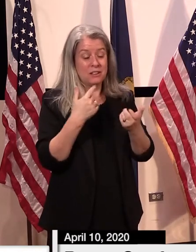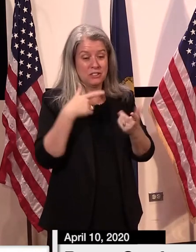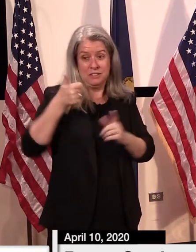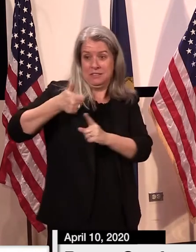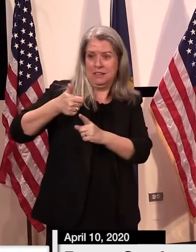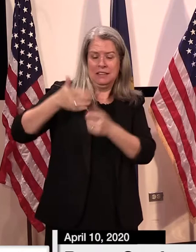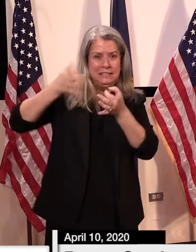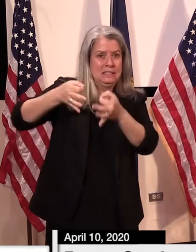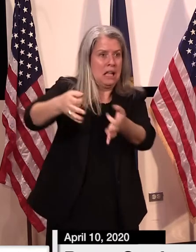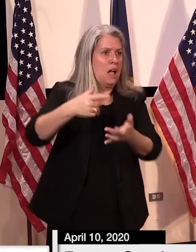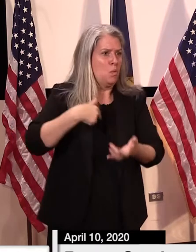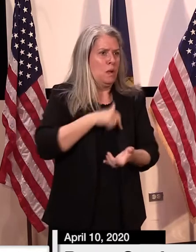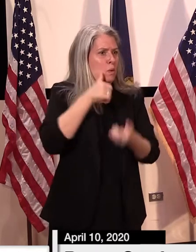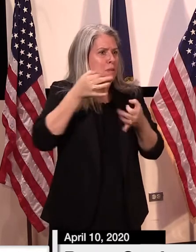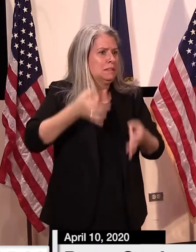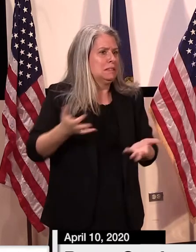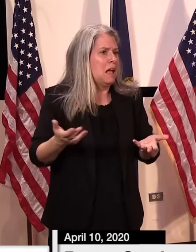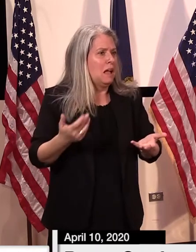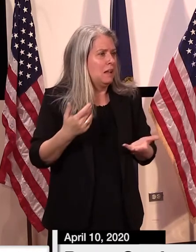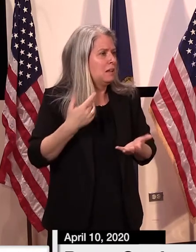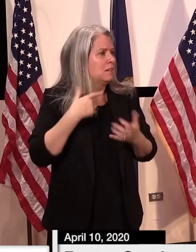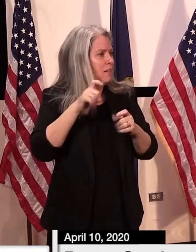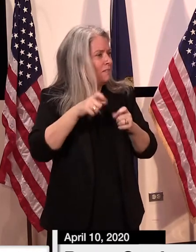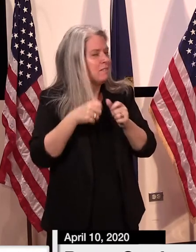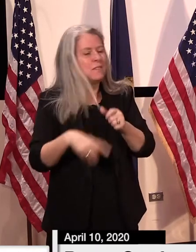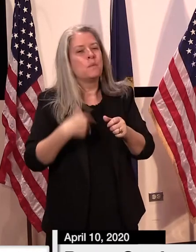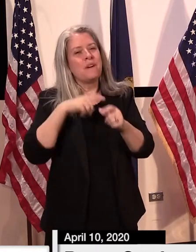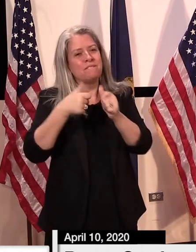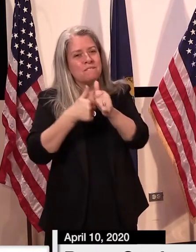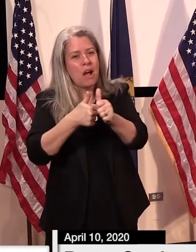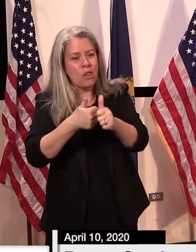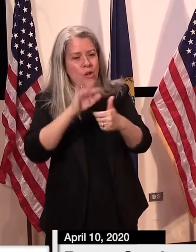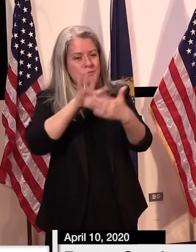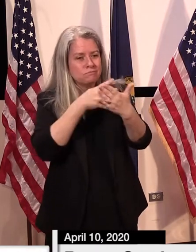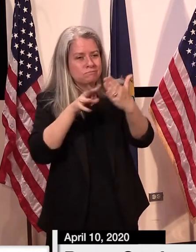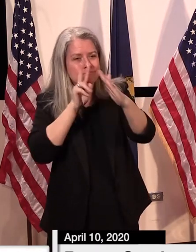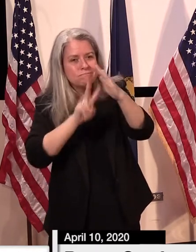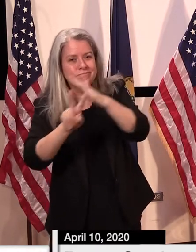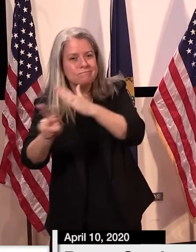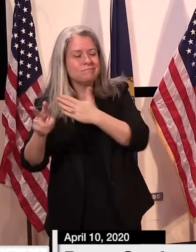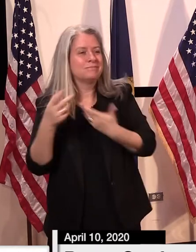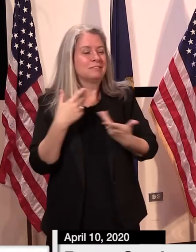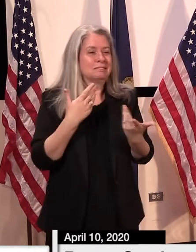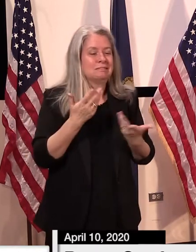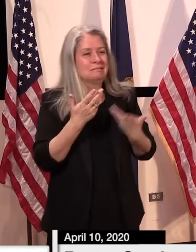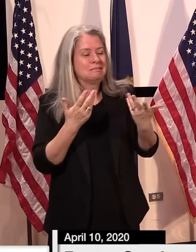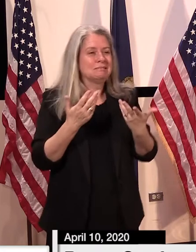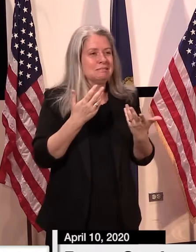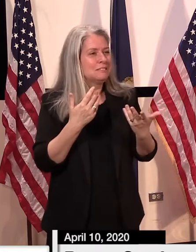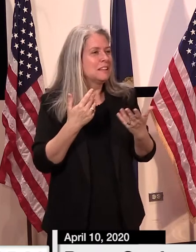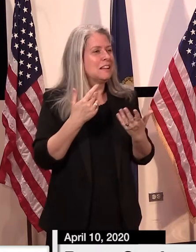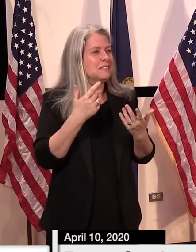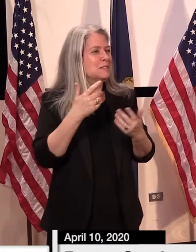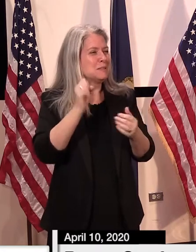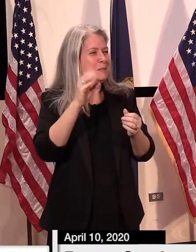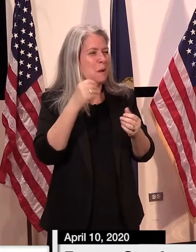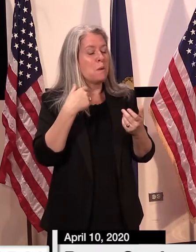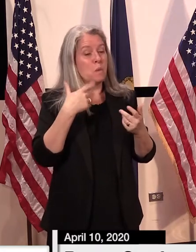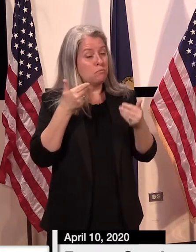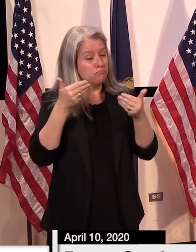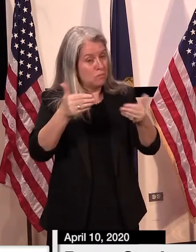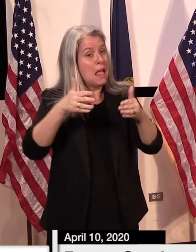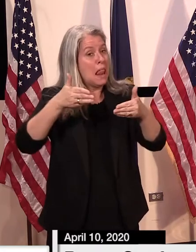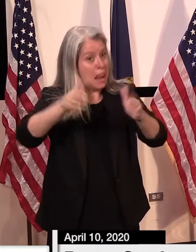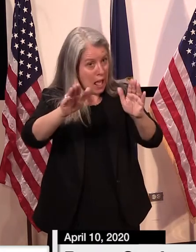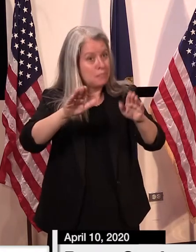dictating this. And we can't, we can control it as best we can, but we have to watch the modeling and the data.